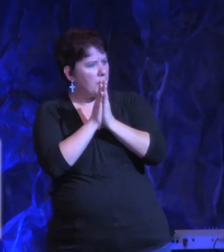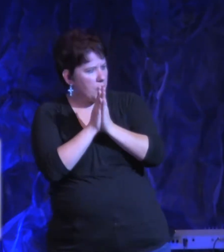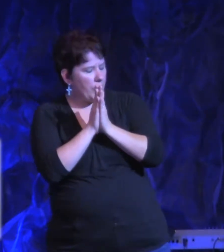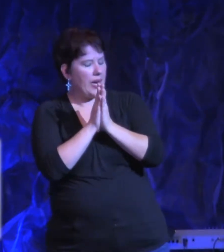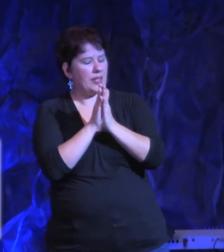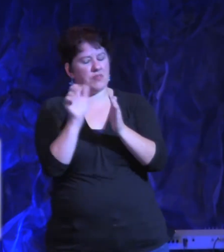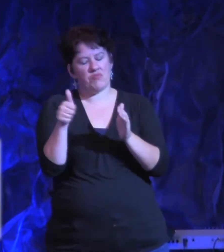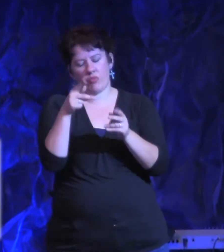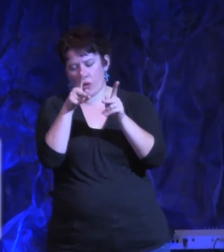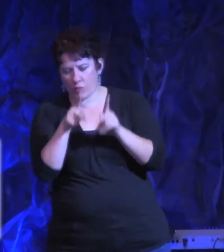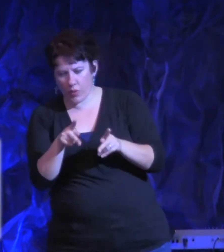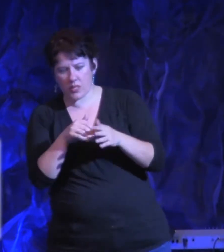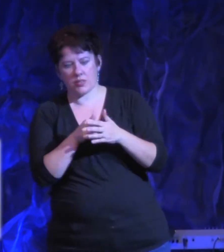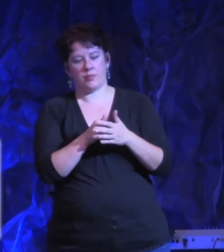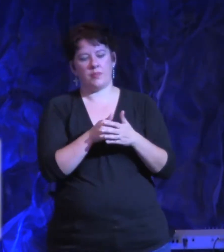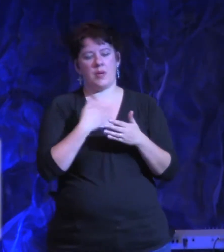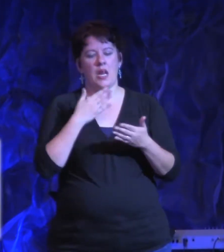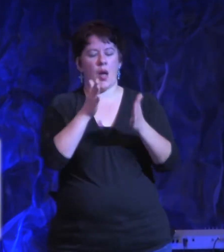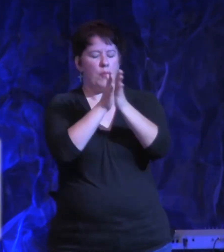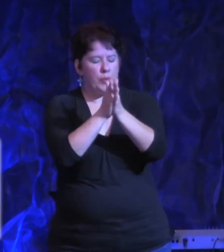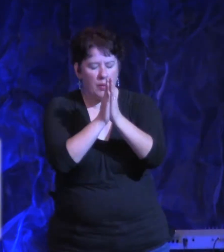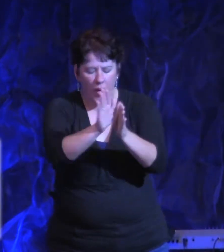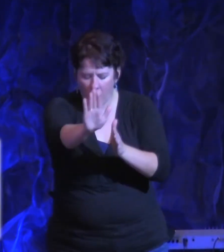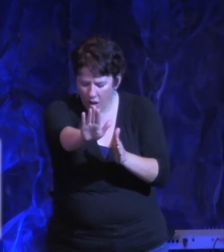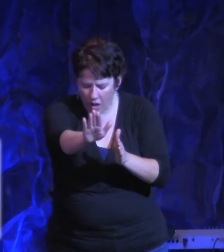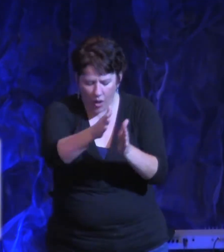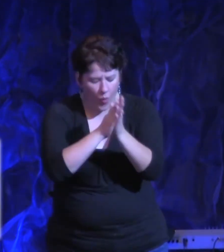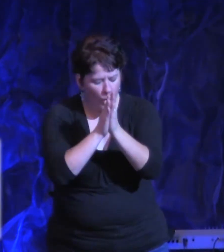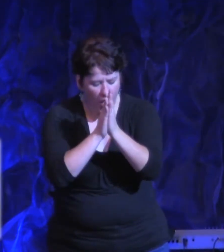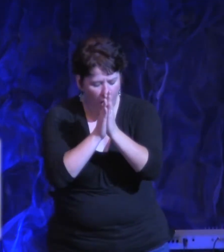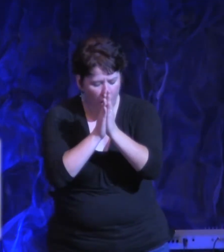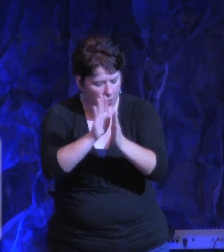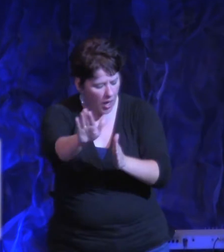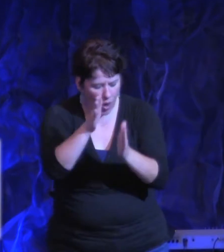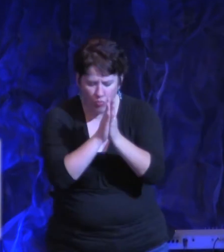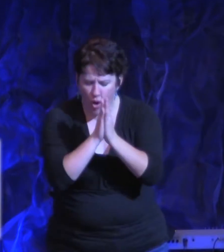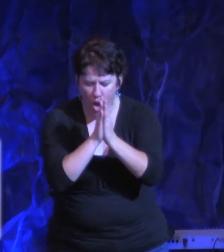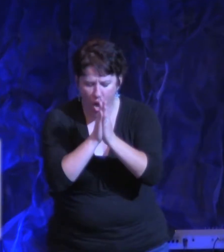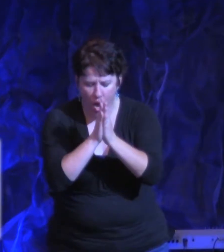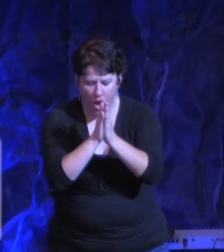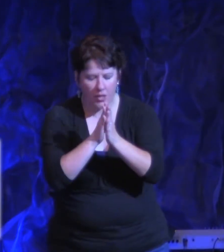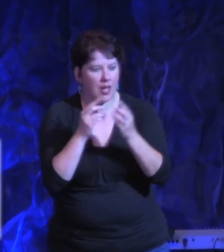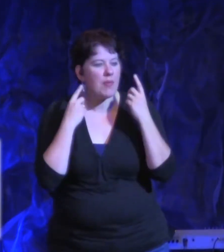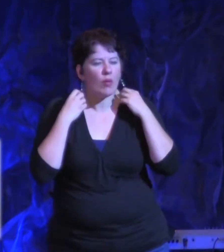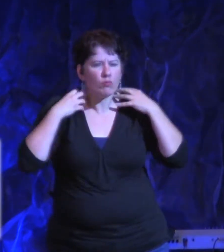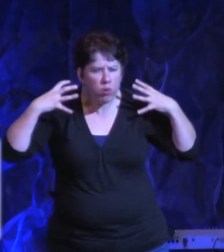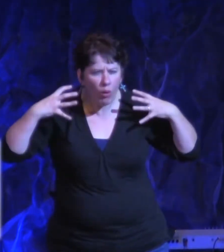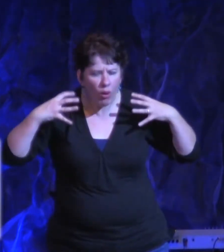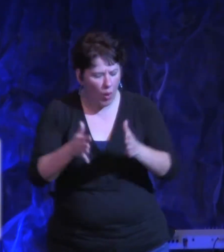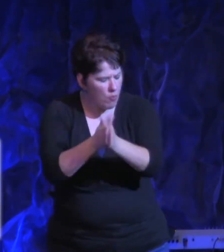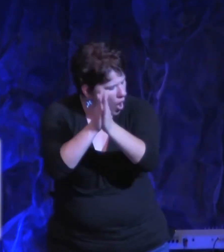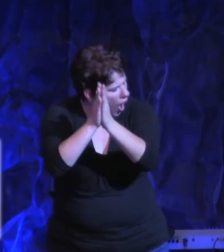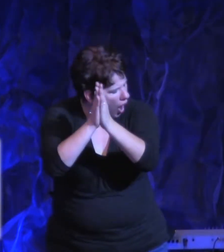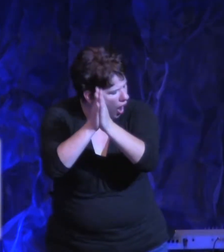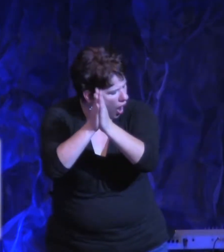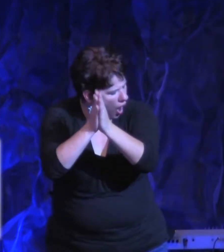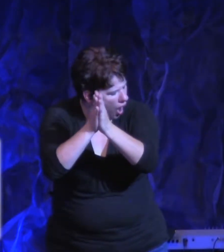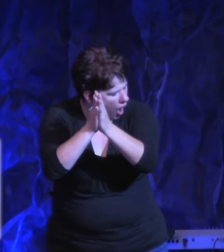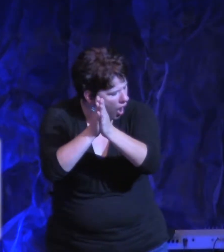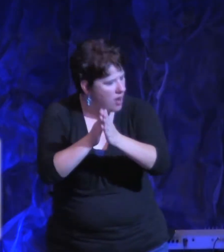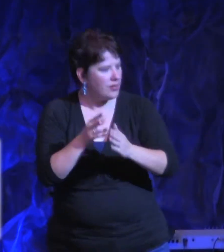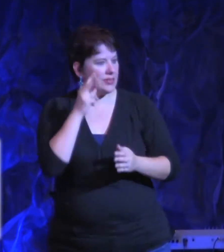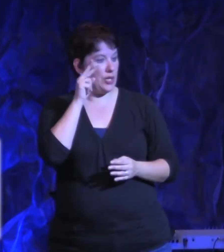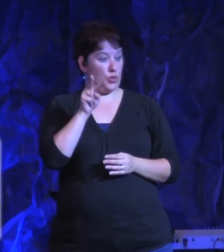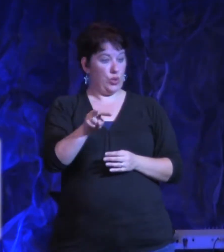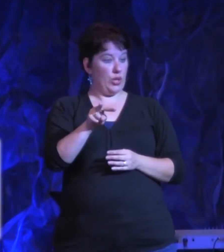veins are popping out of your neck and, you know, you're spitting on them and you're just trying to get God to touch them and Lord, touch them. And they're like a wooden statue